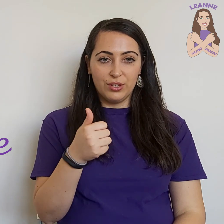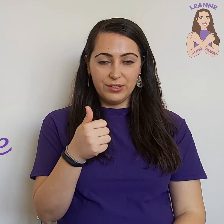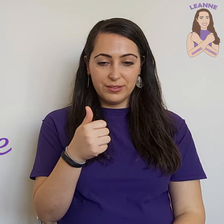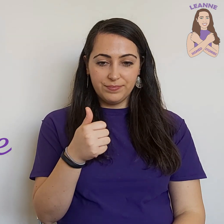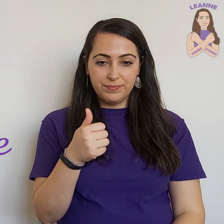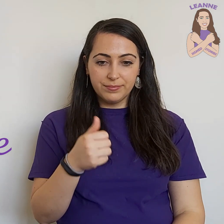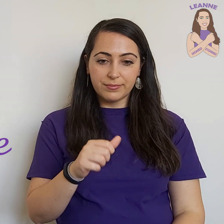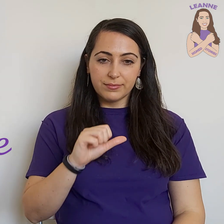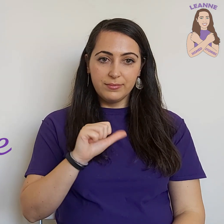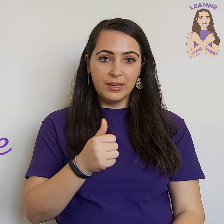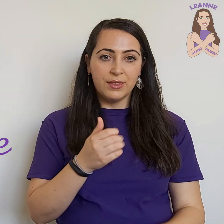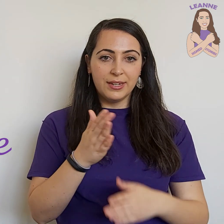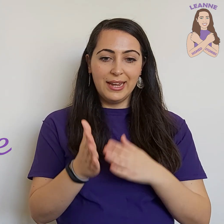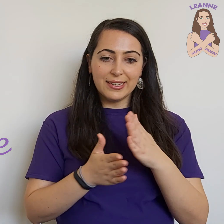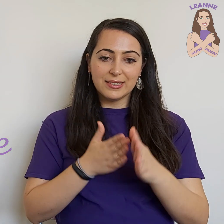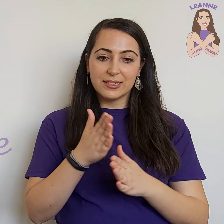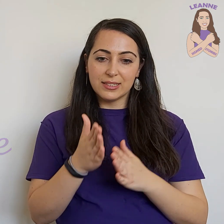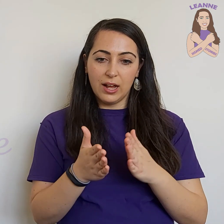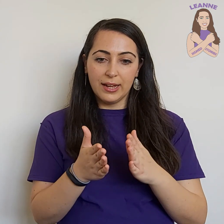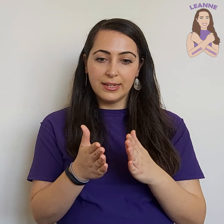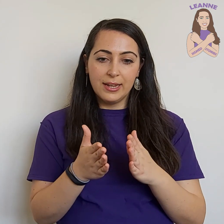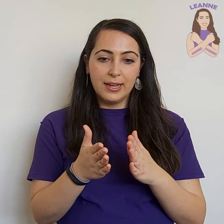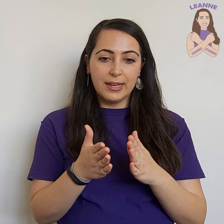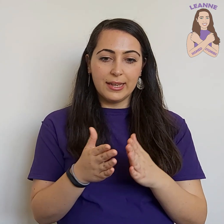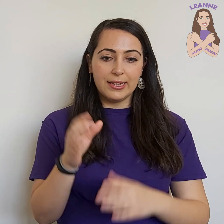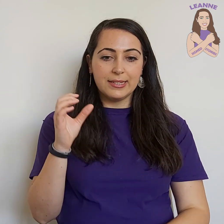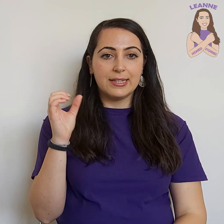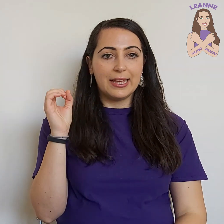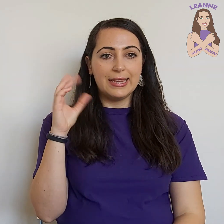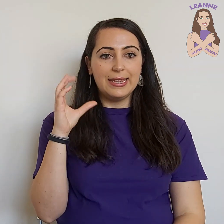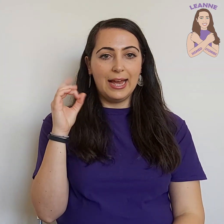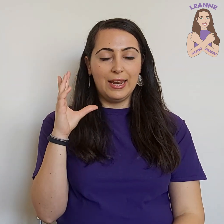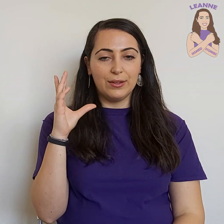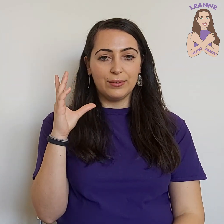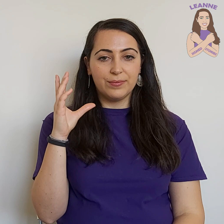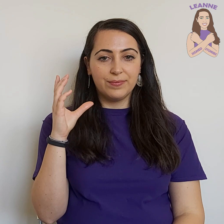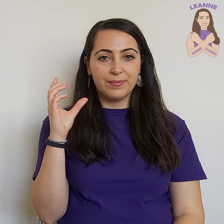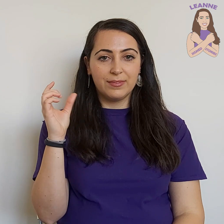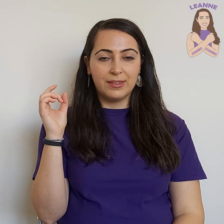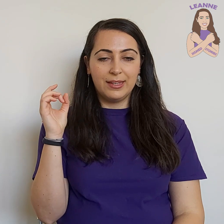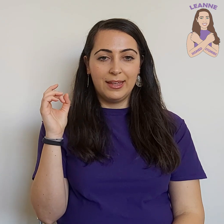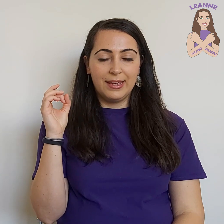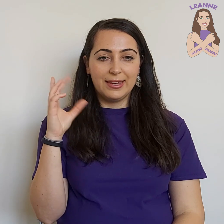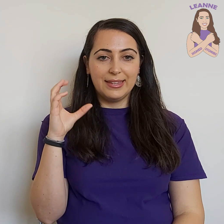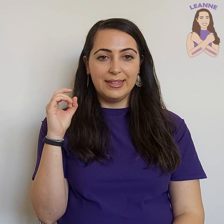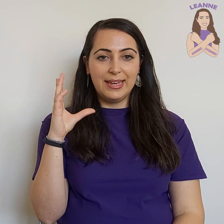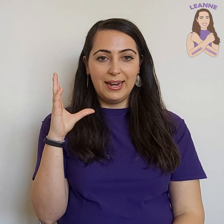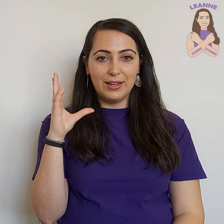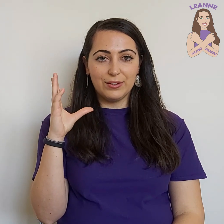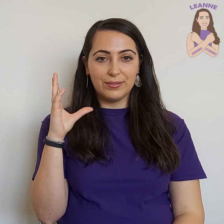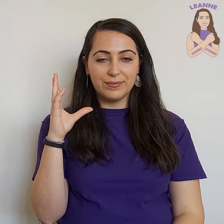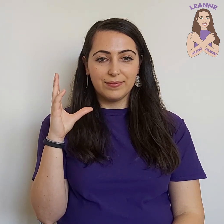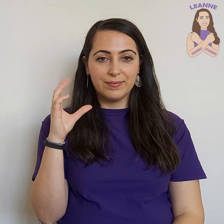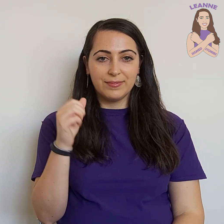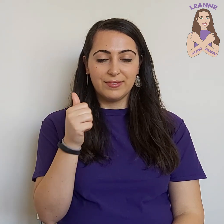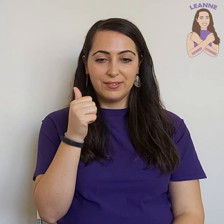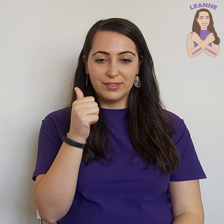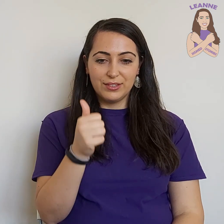The next sign is yellow, yellow. Good.